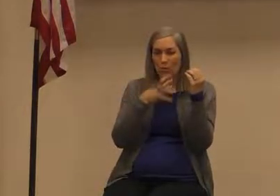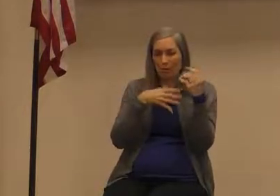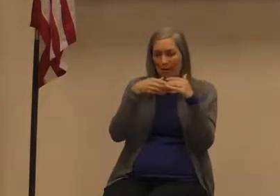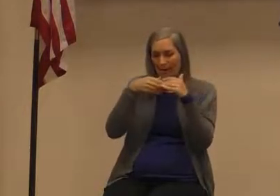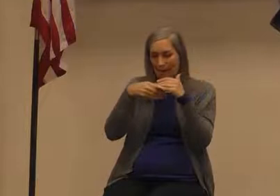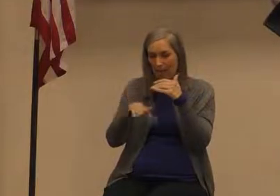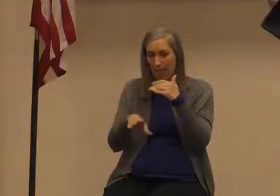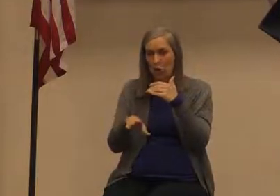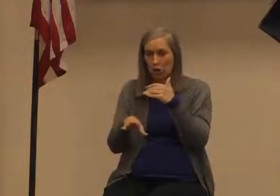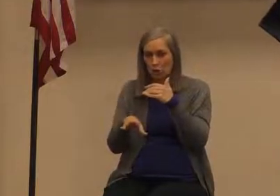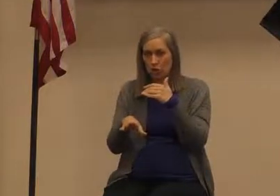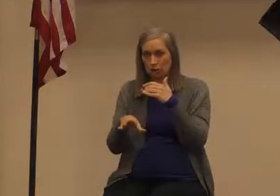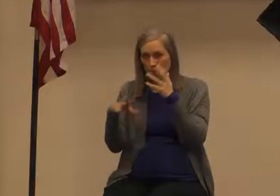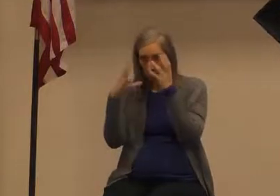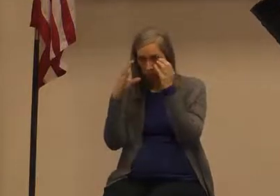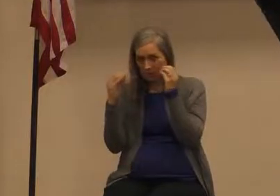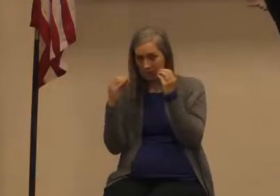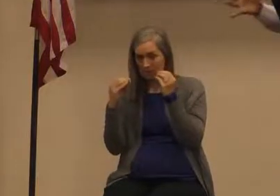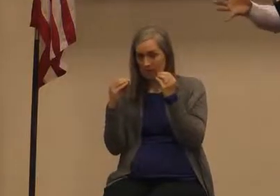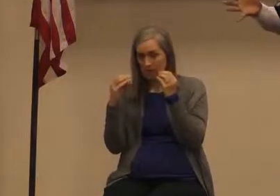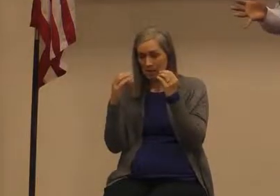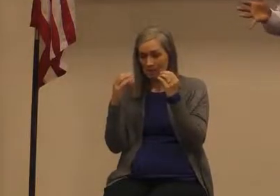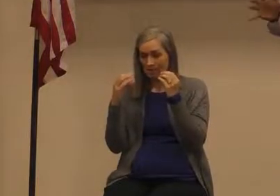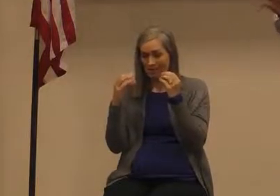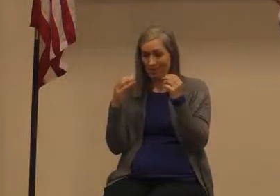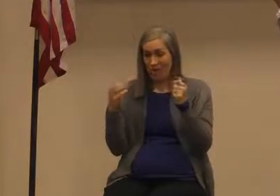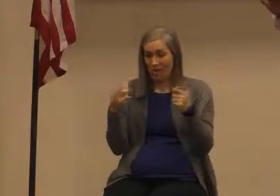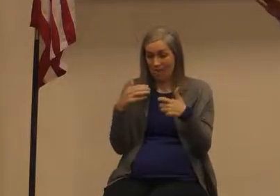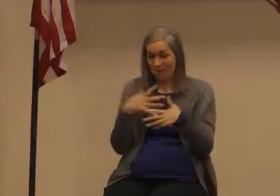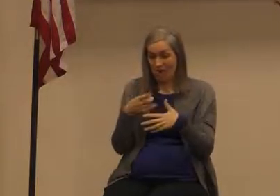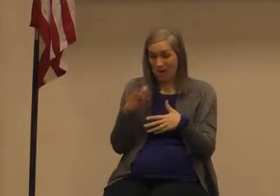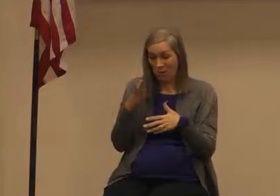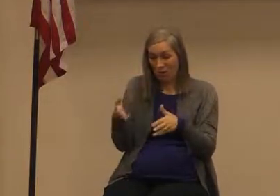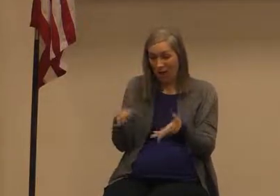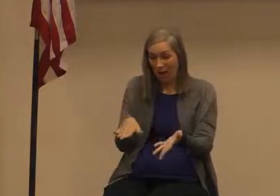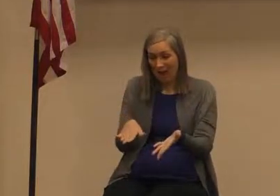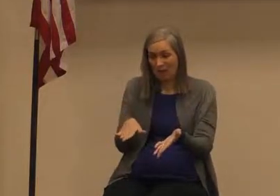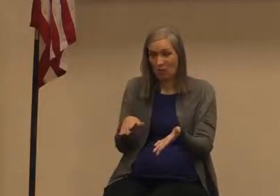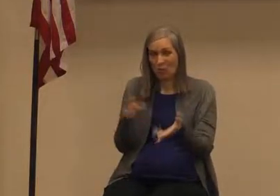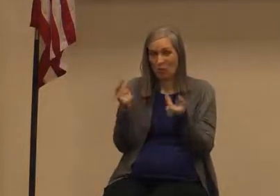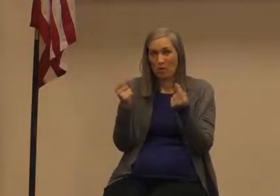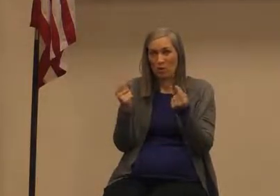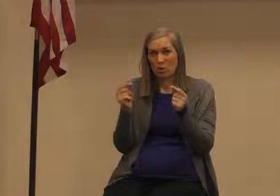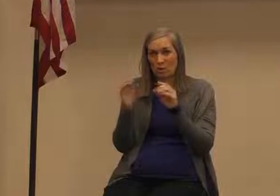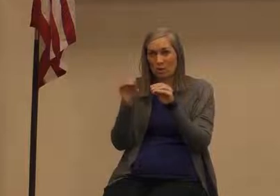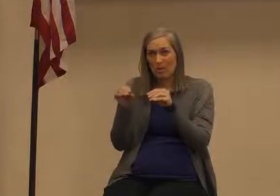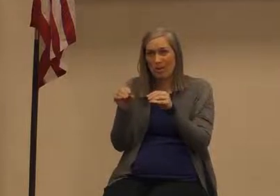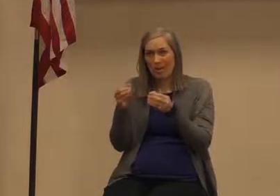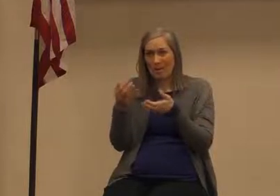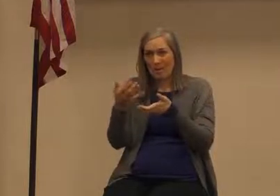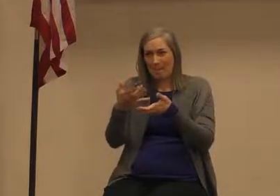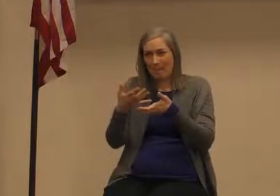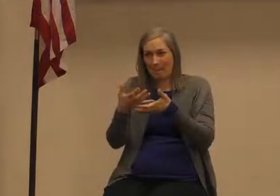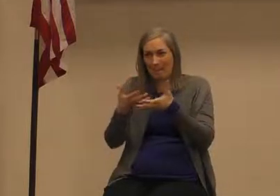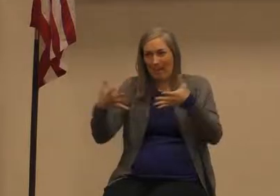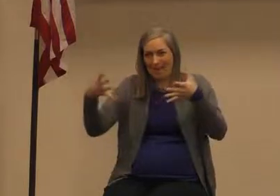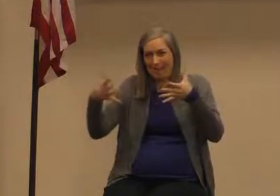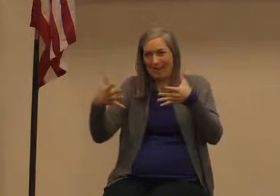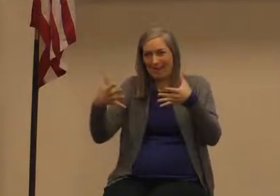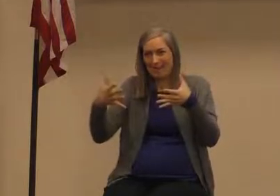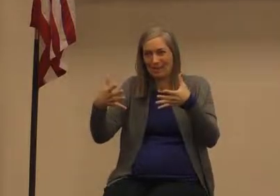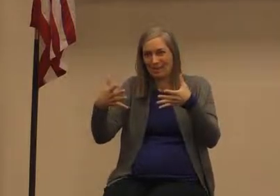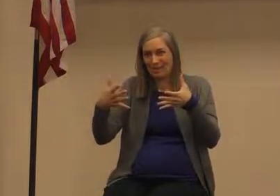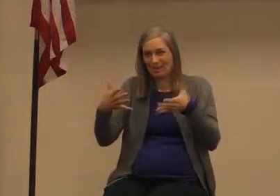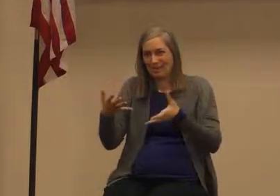life okay his mama put him in a little basket sent him down river found by the princess raised in the palace okay